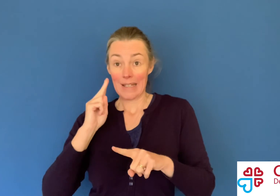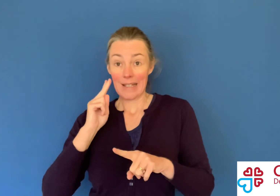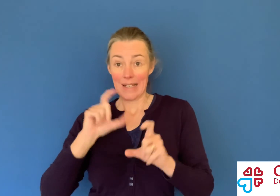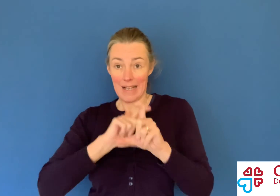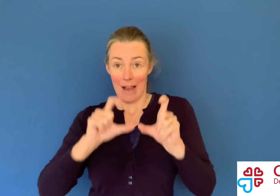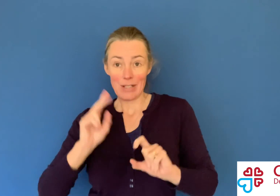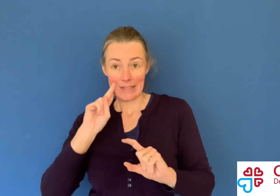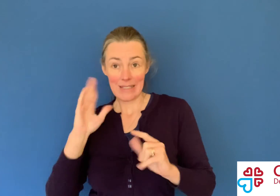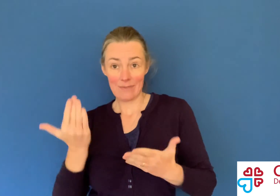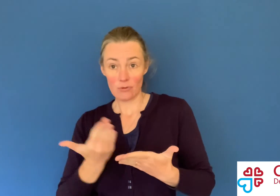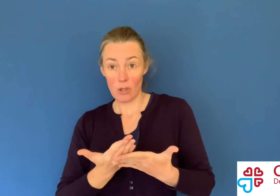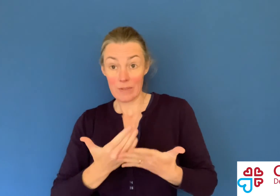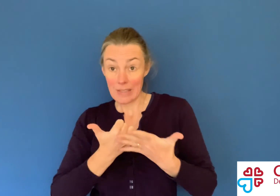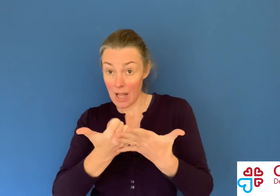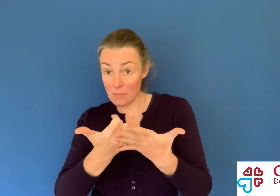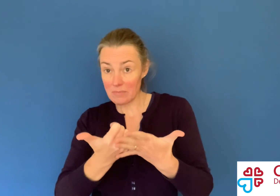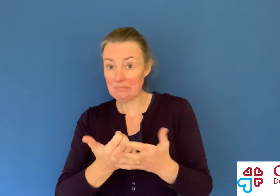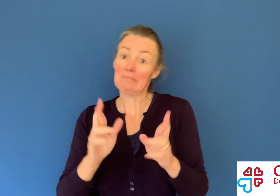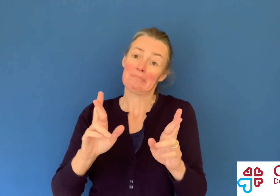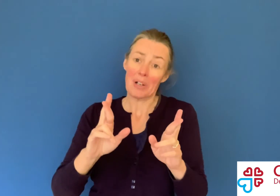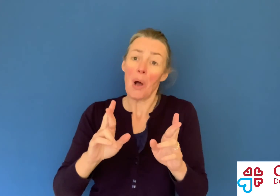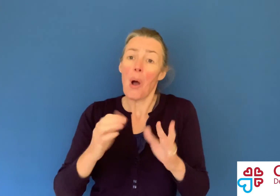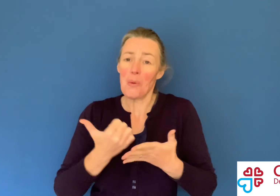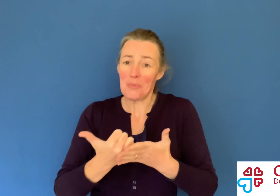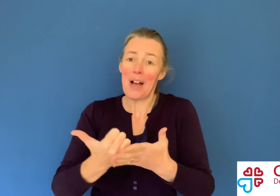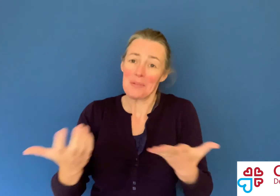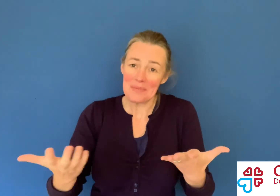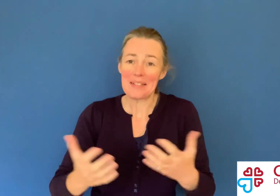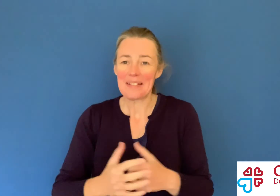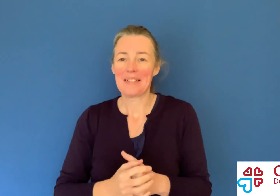Have we here at Caritas Deaf Service helped you? I hope we have.